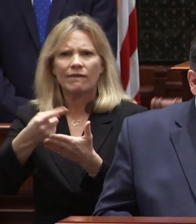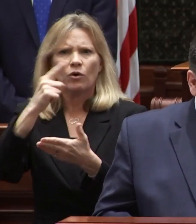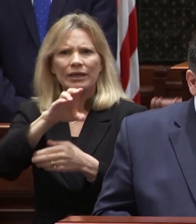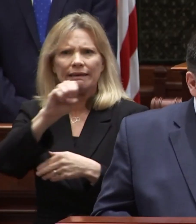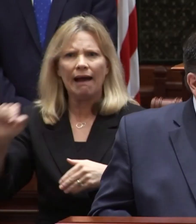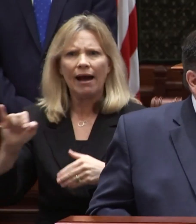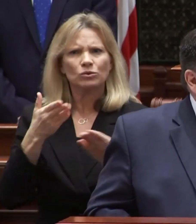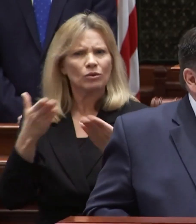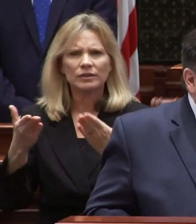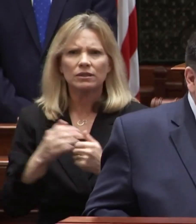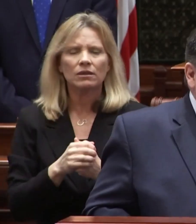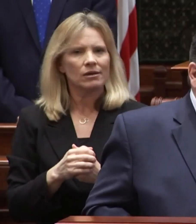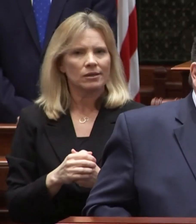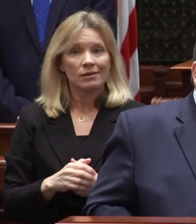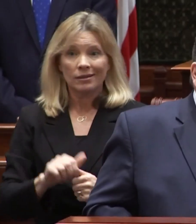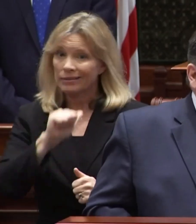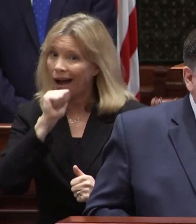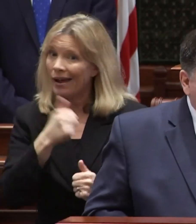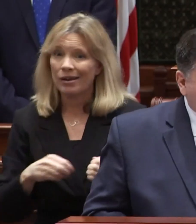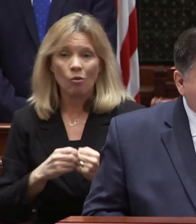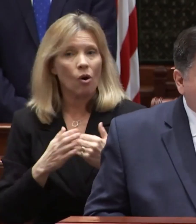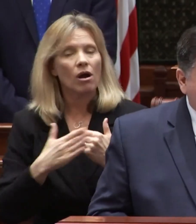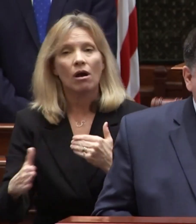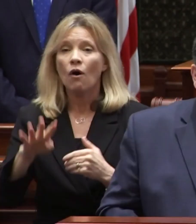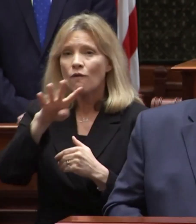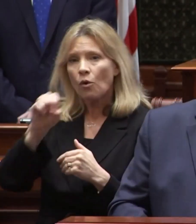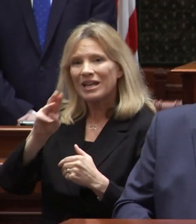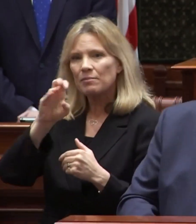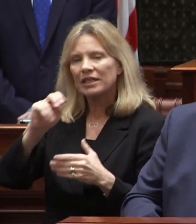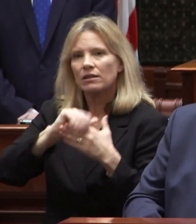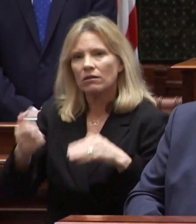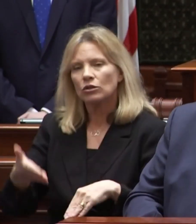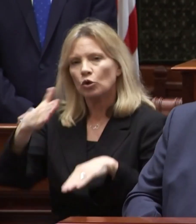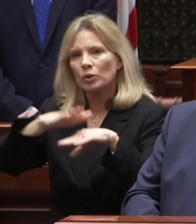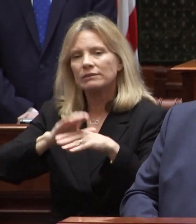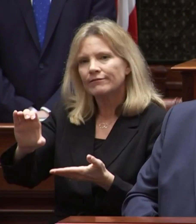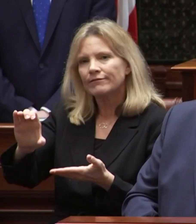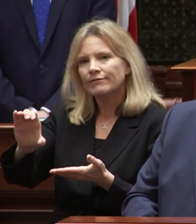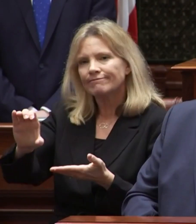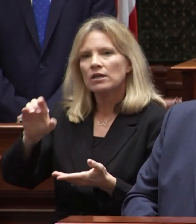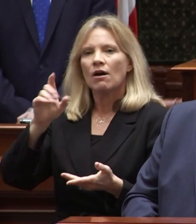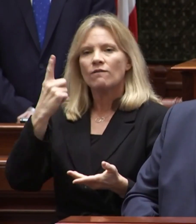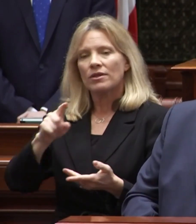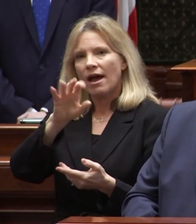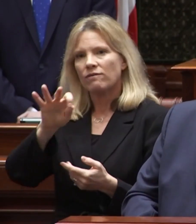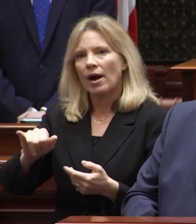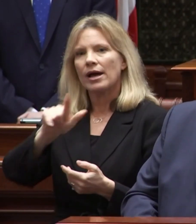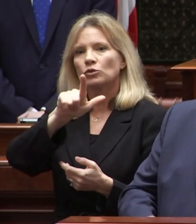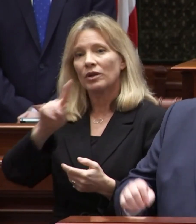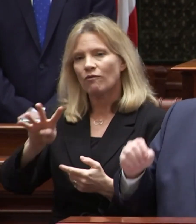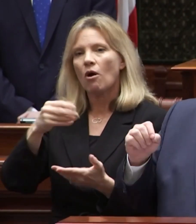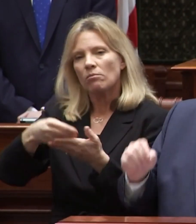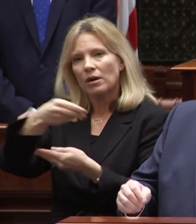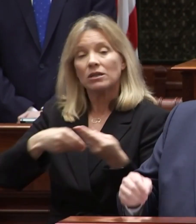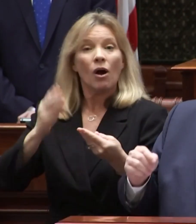intervention services not any longer a 40 million dollar increase is allocated in the fy 24 budget which will increase